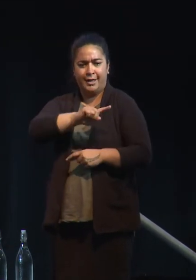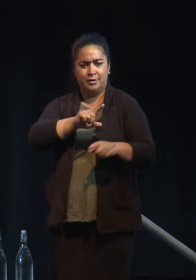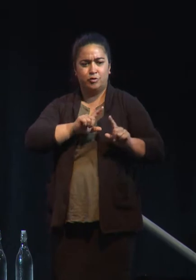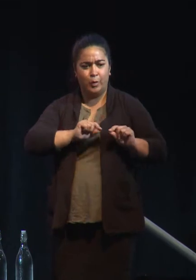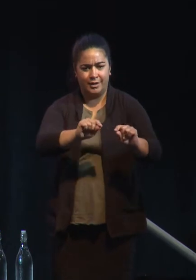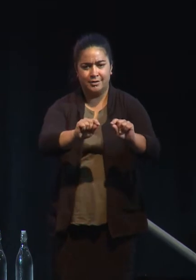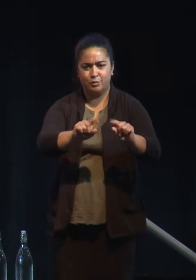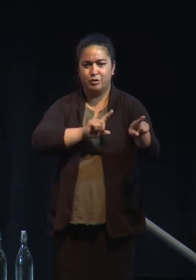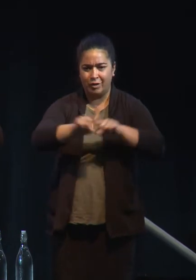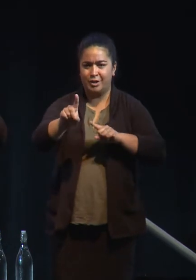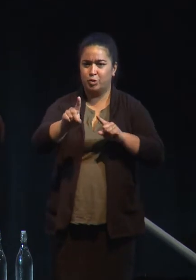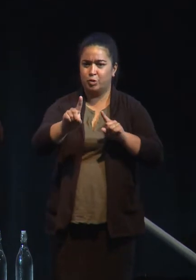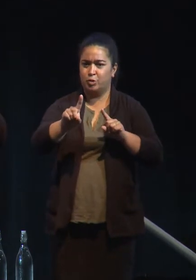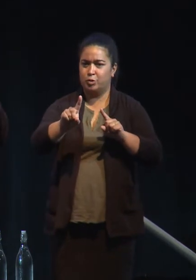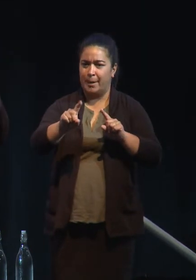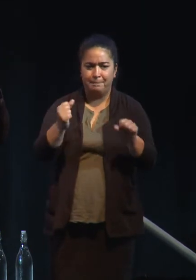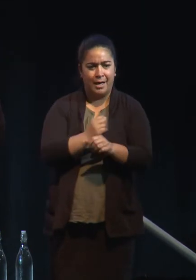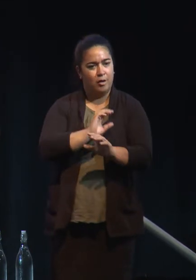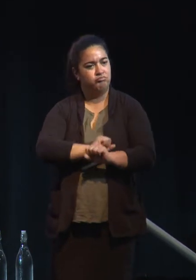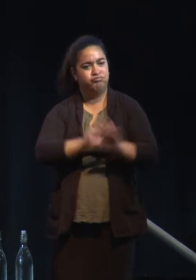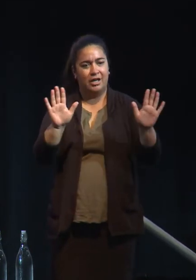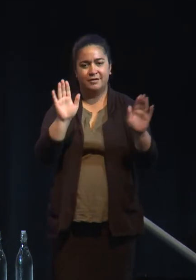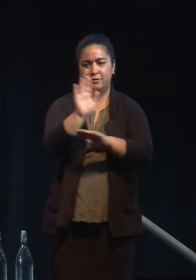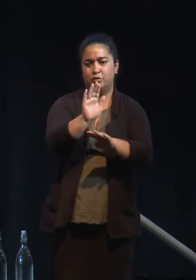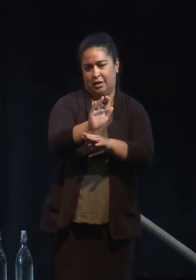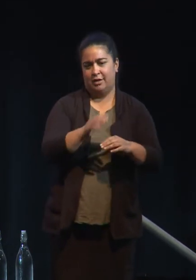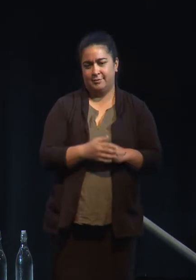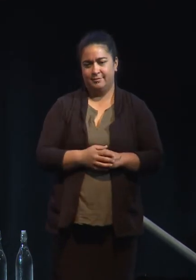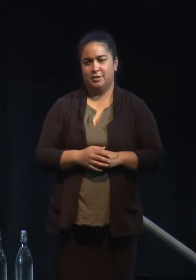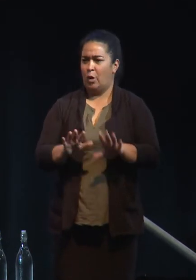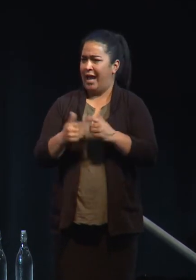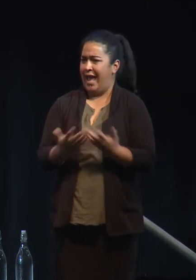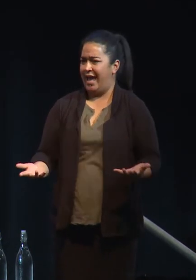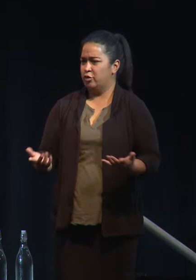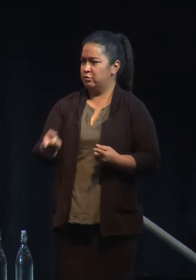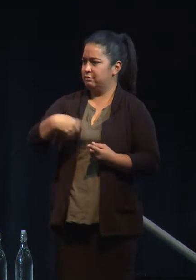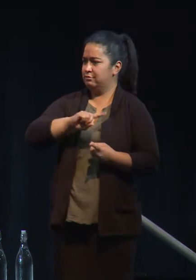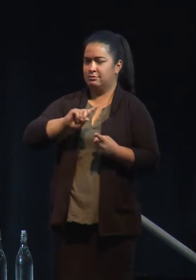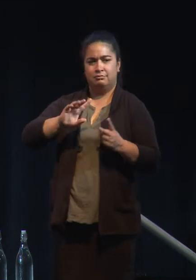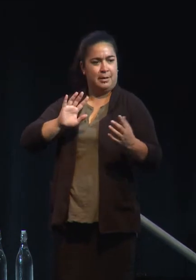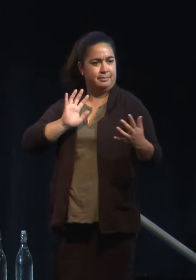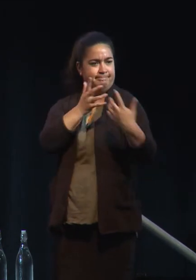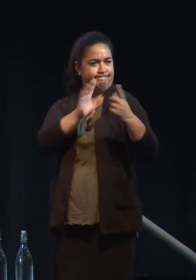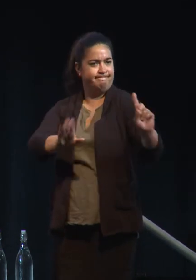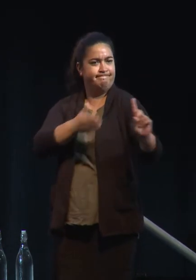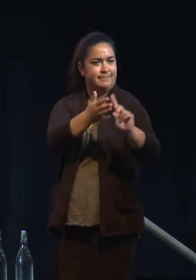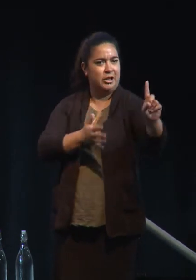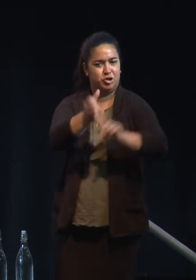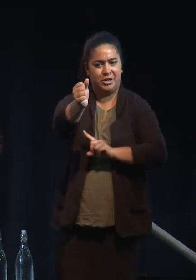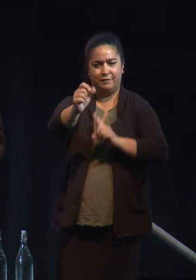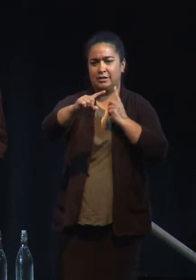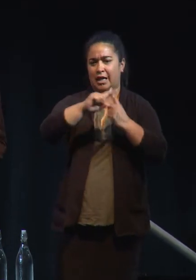couple of days. So, but how exactly do we meet these all important emission